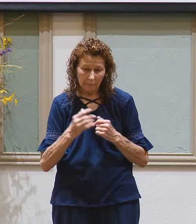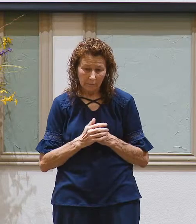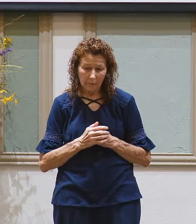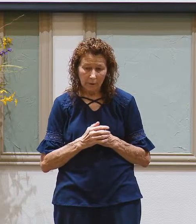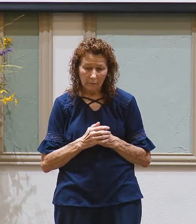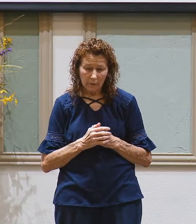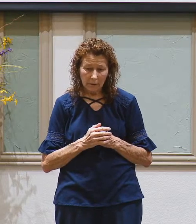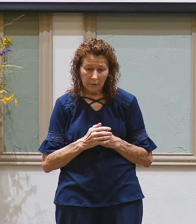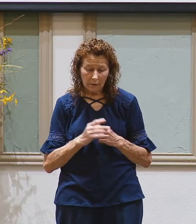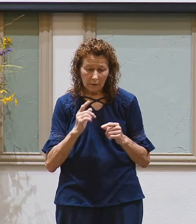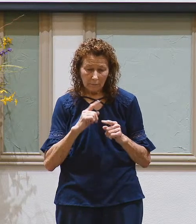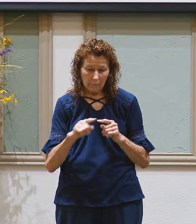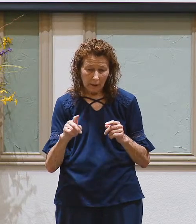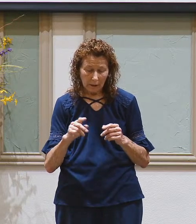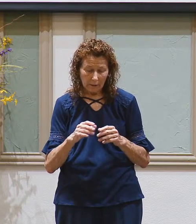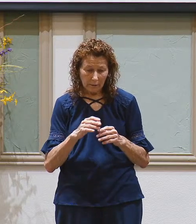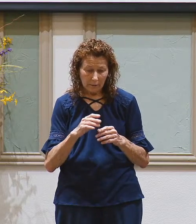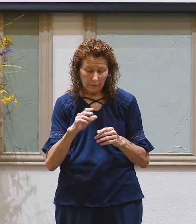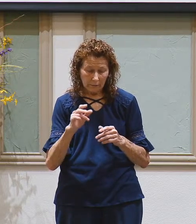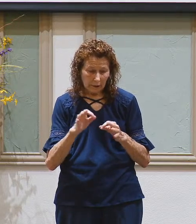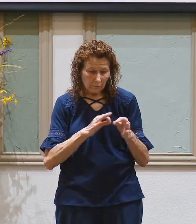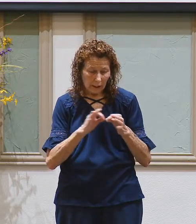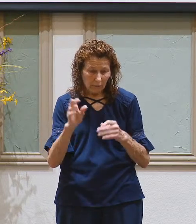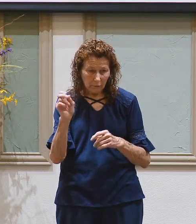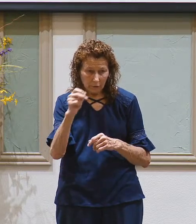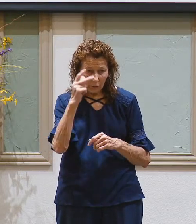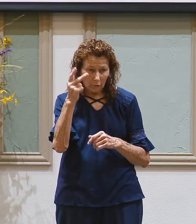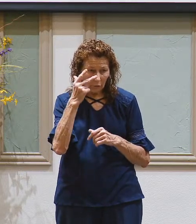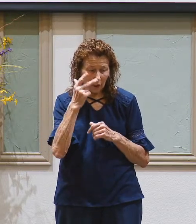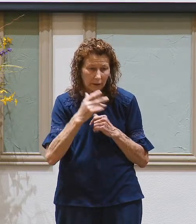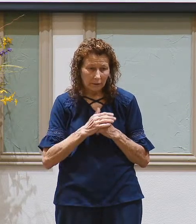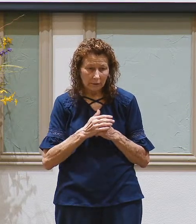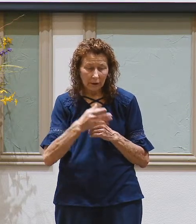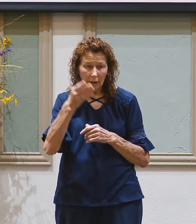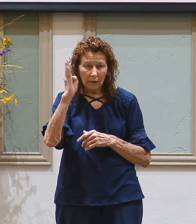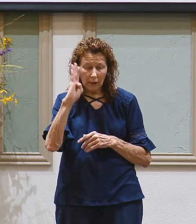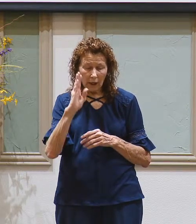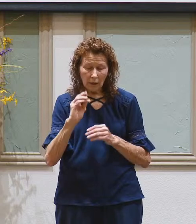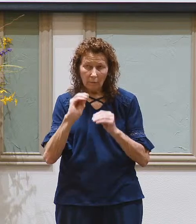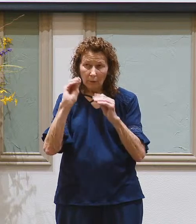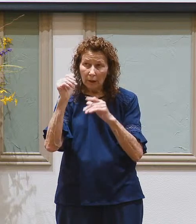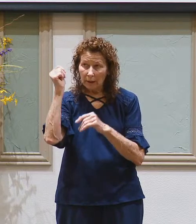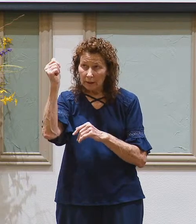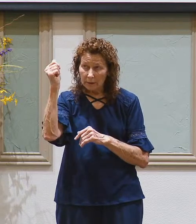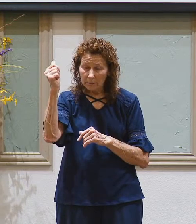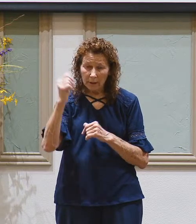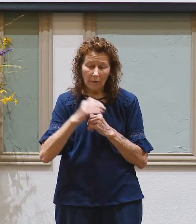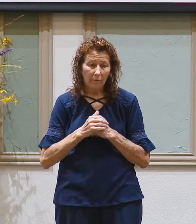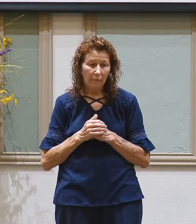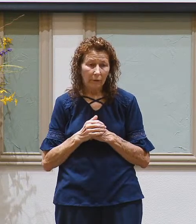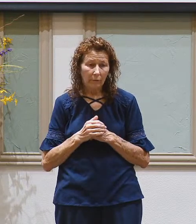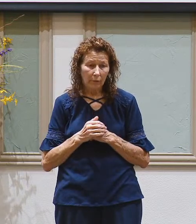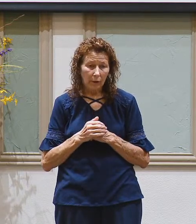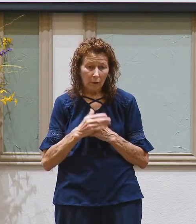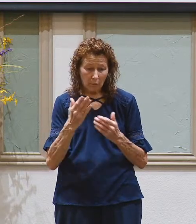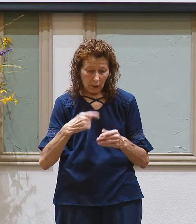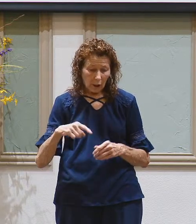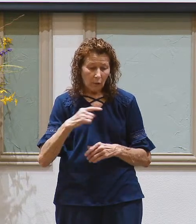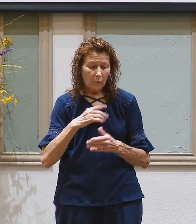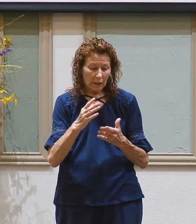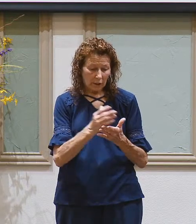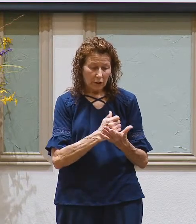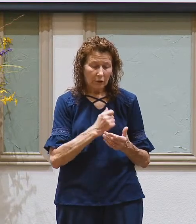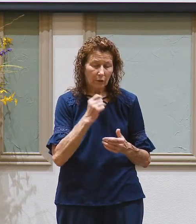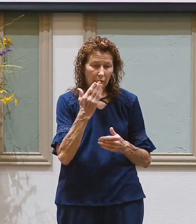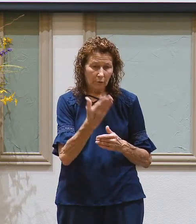But the very definition of grace is God putting himself where we deserve to